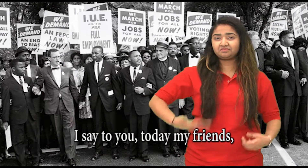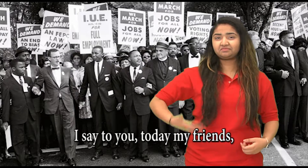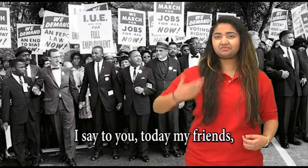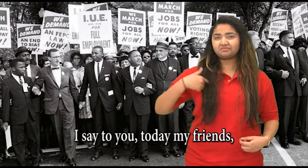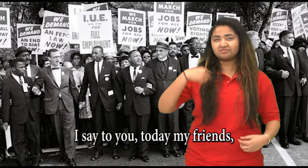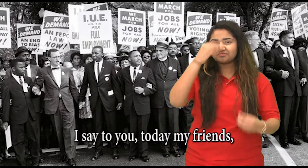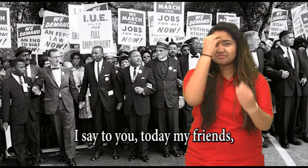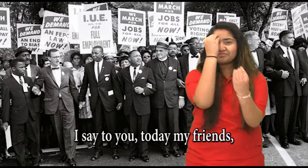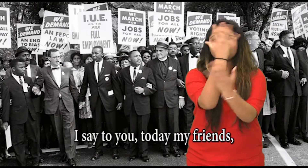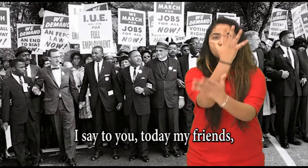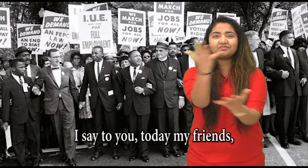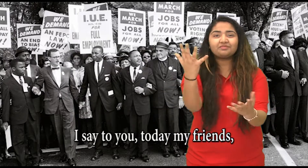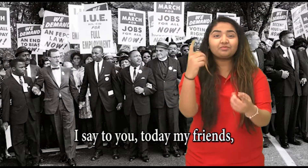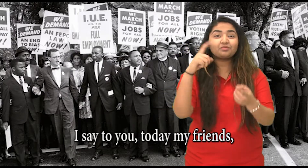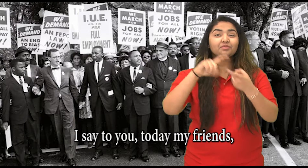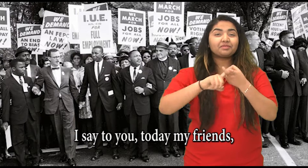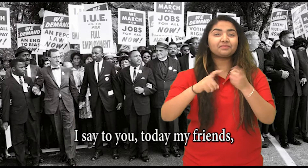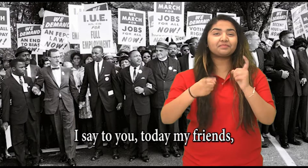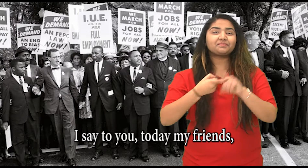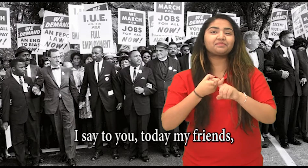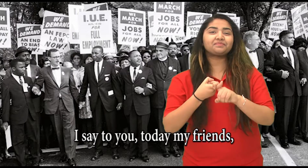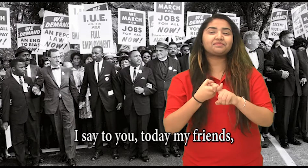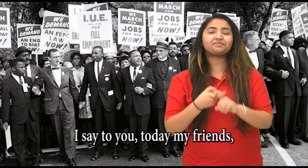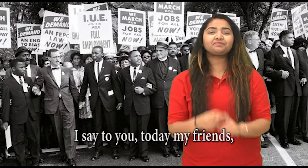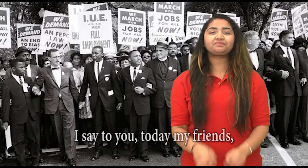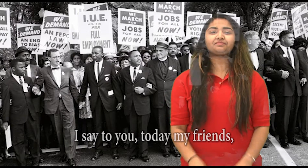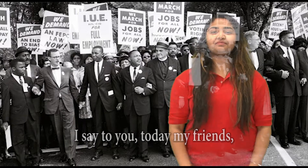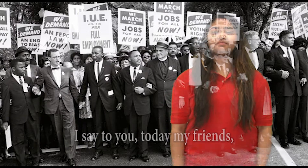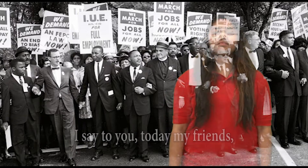I say to you today, my friend,